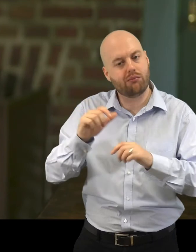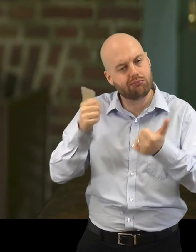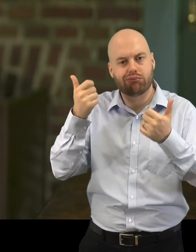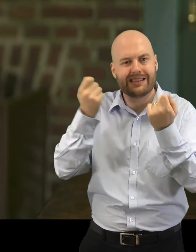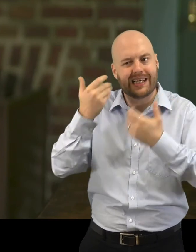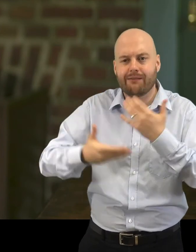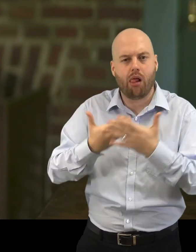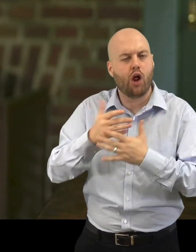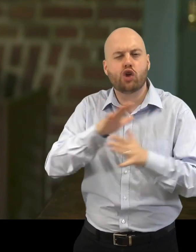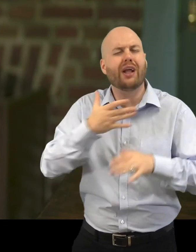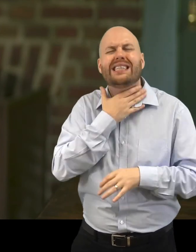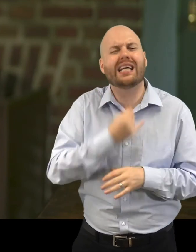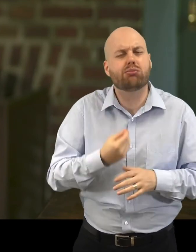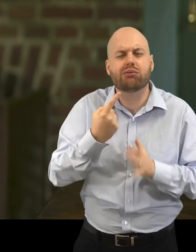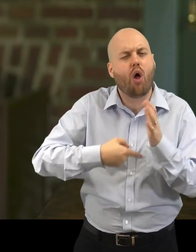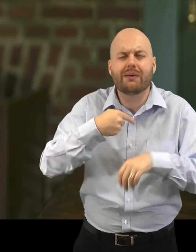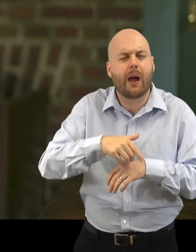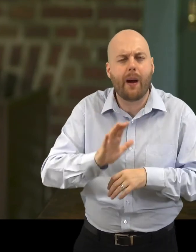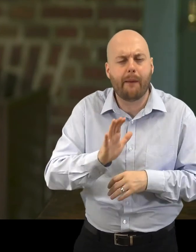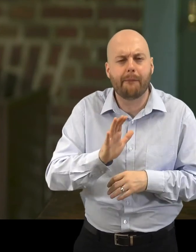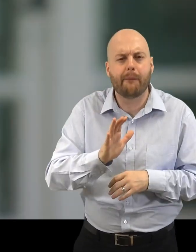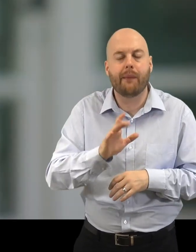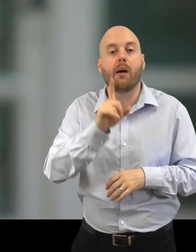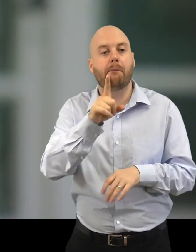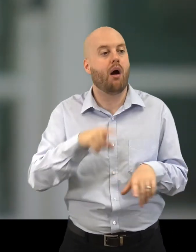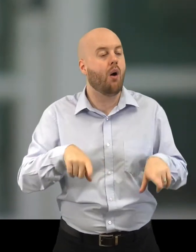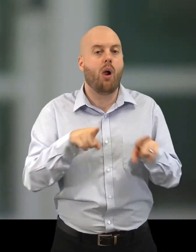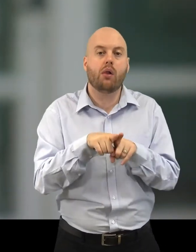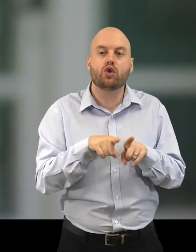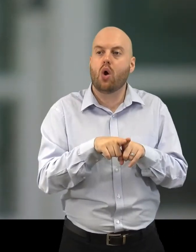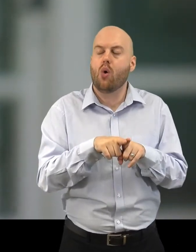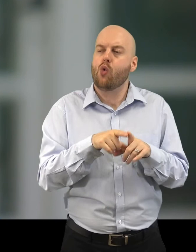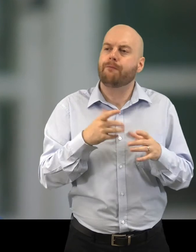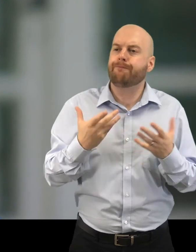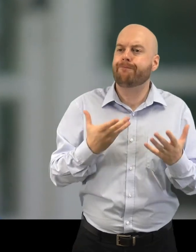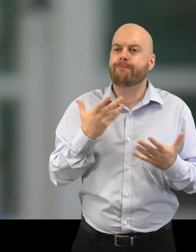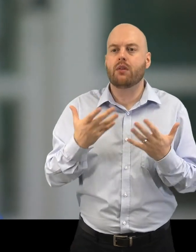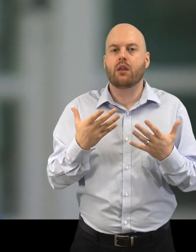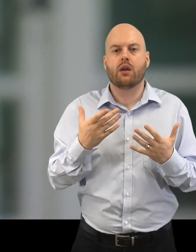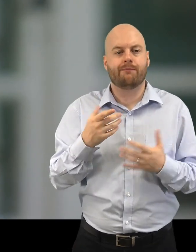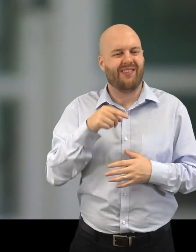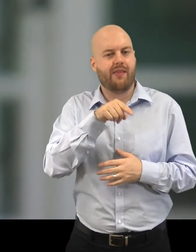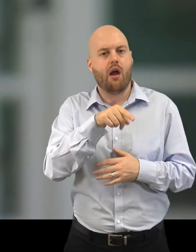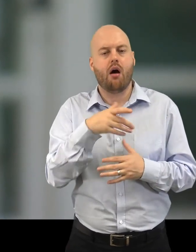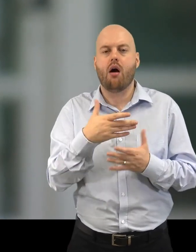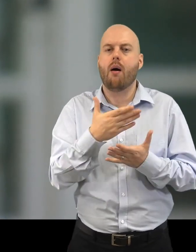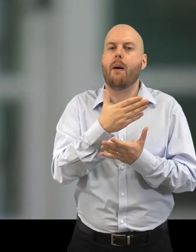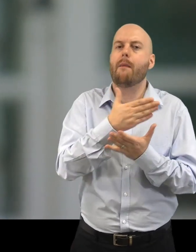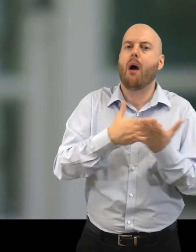not desperate all the time. But also in the way that they are